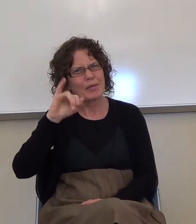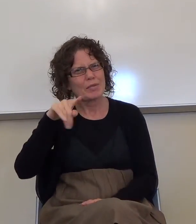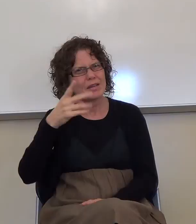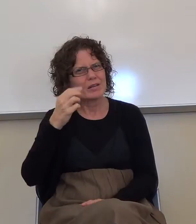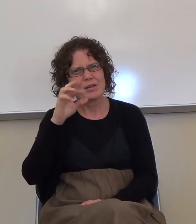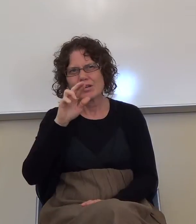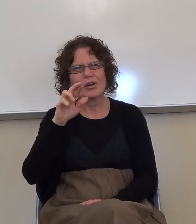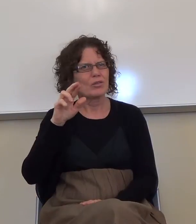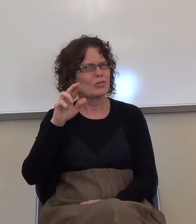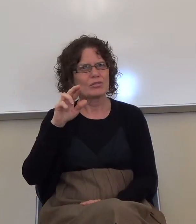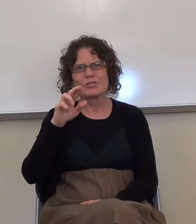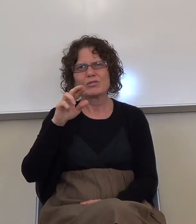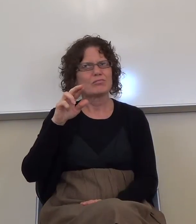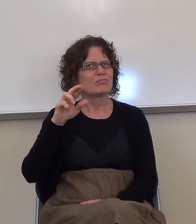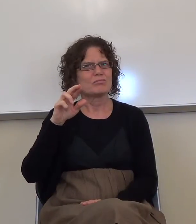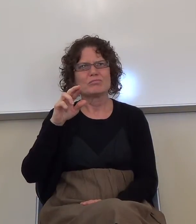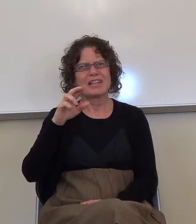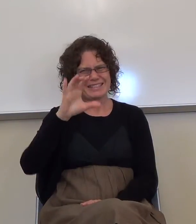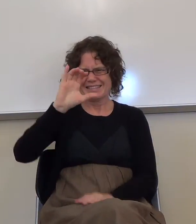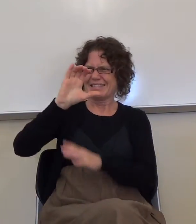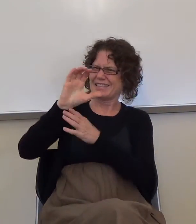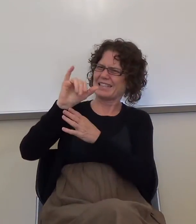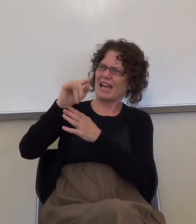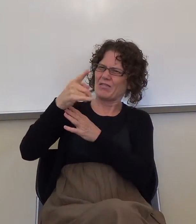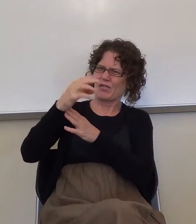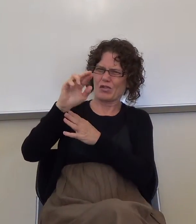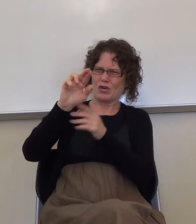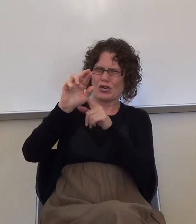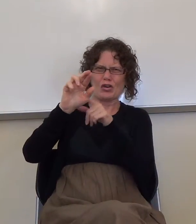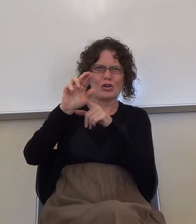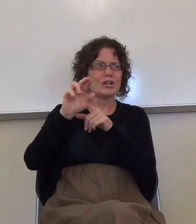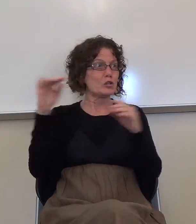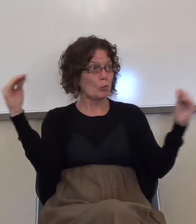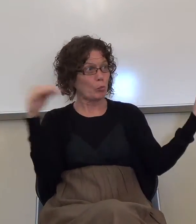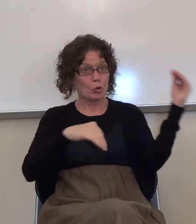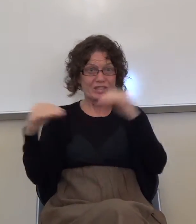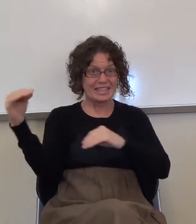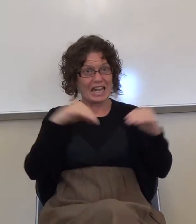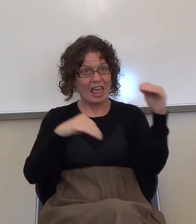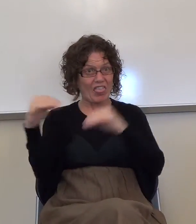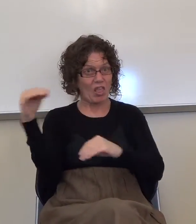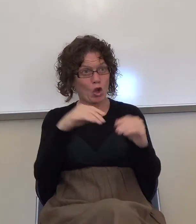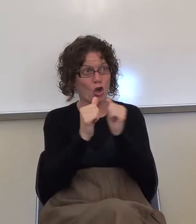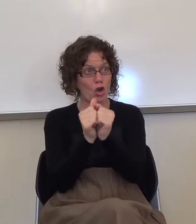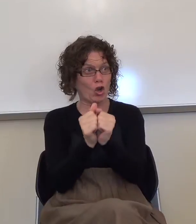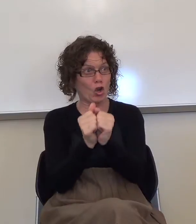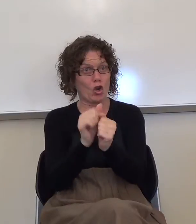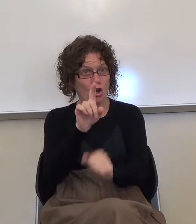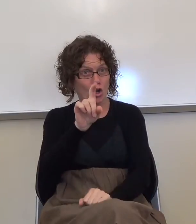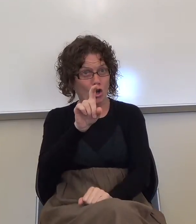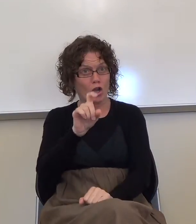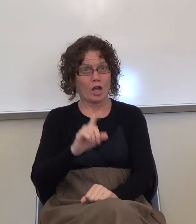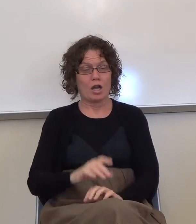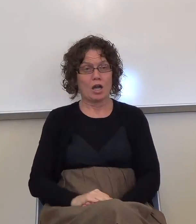Cipher. Cipher. What's a cipher? To put together? To put together? Actually, it's